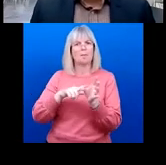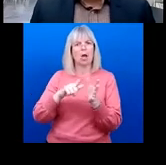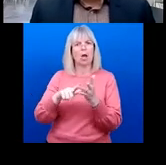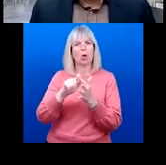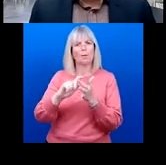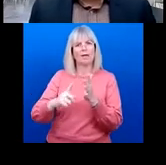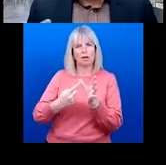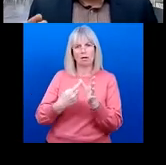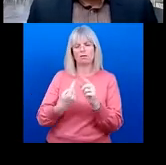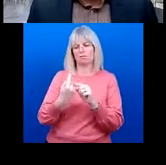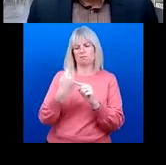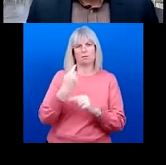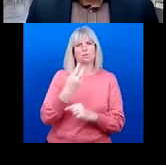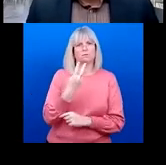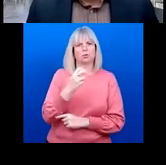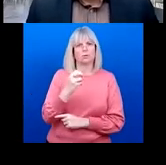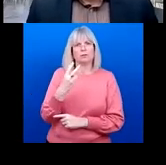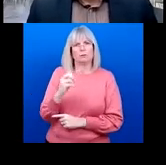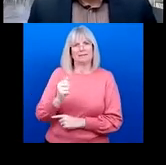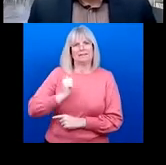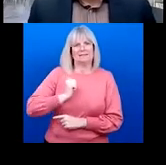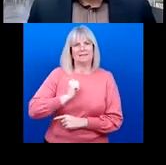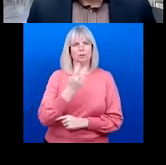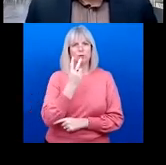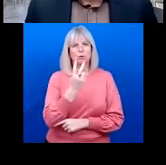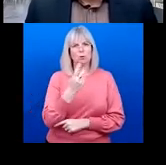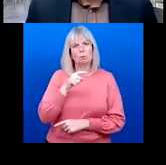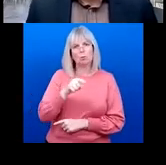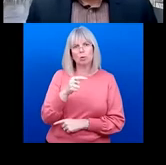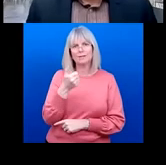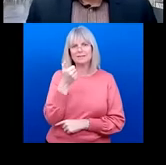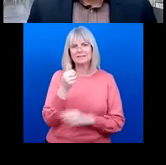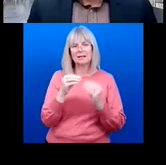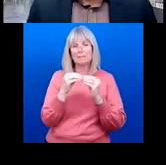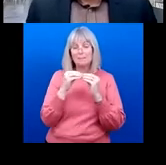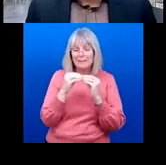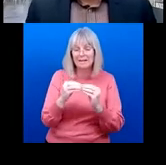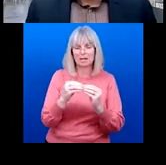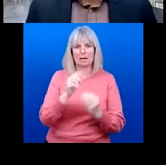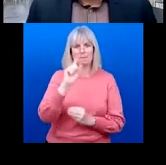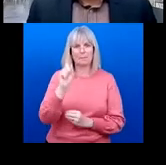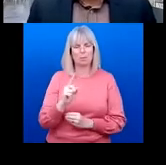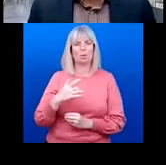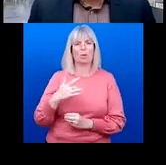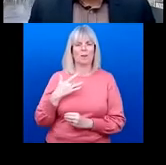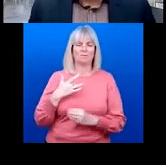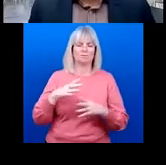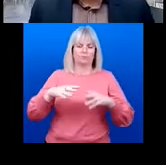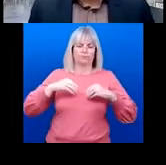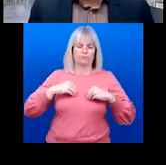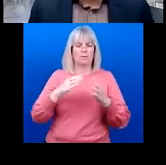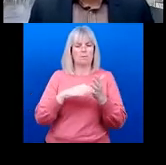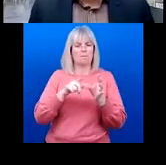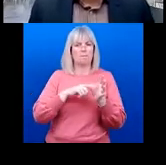it's it is estimated that 2.6 billion people live with myopia and over the coming decade, this is estimated to